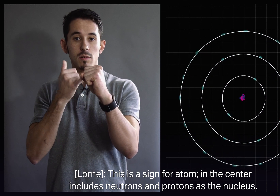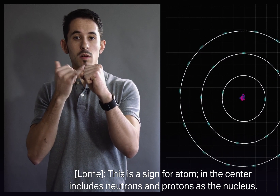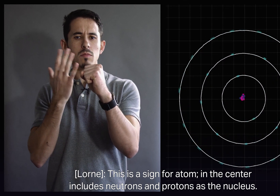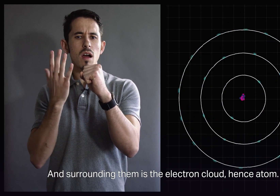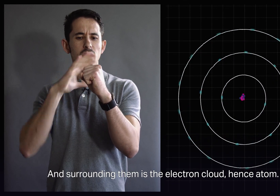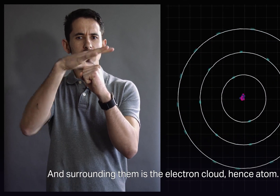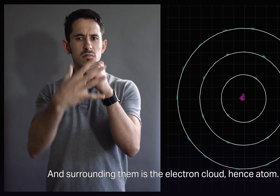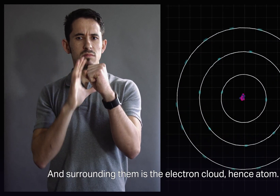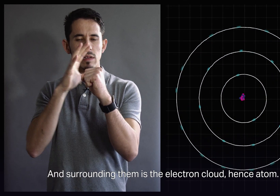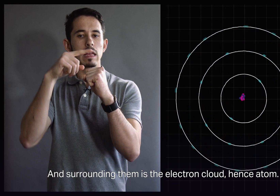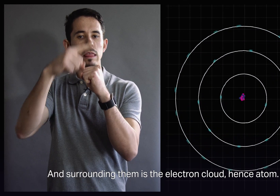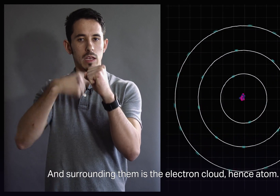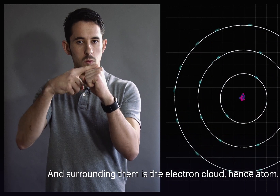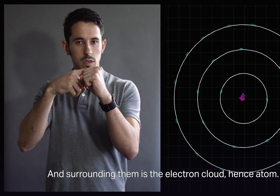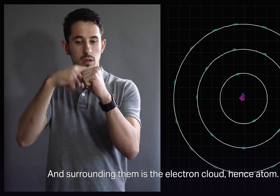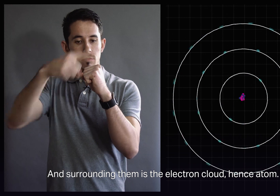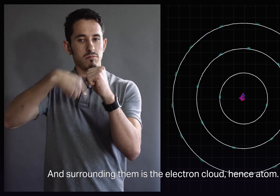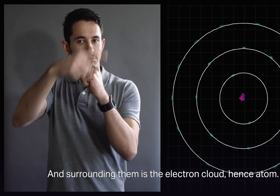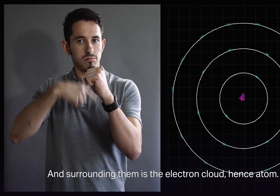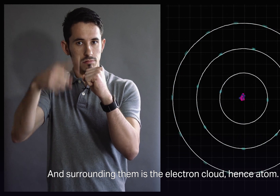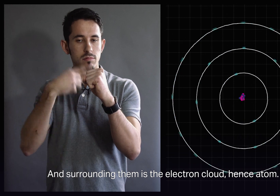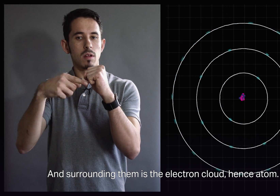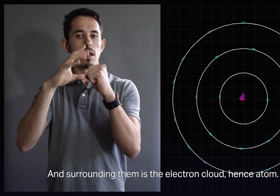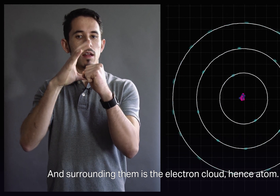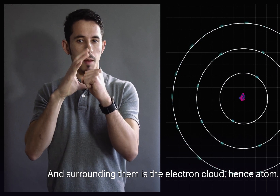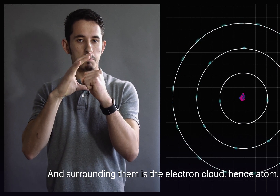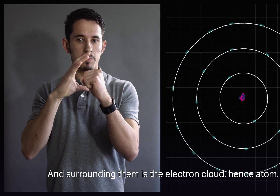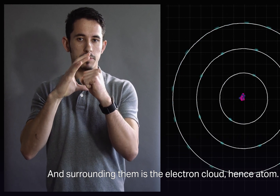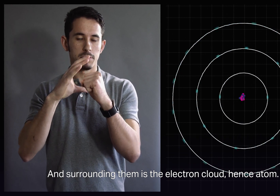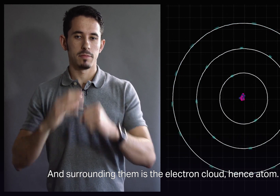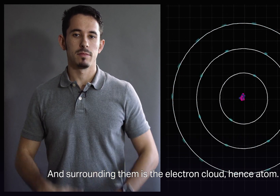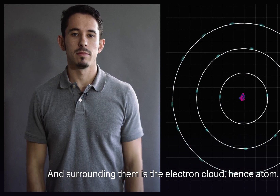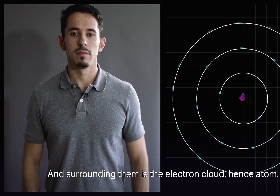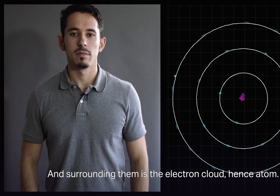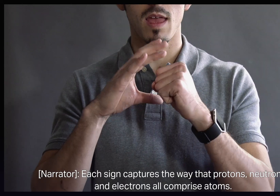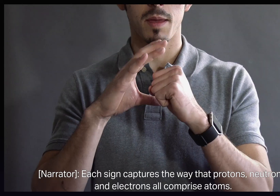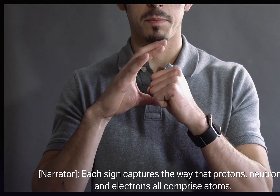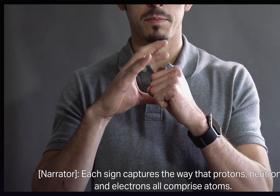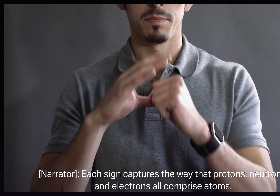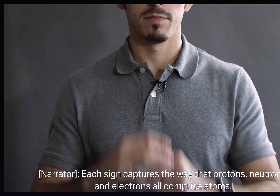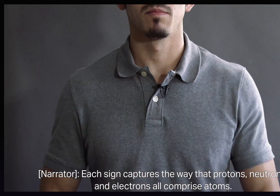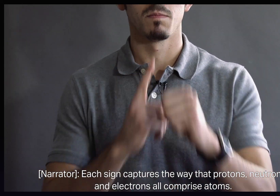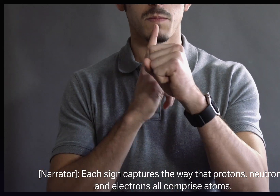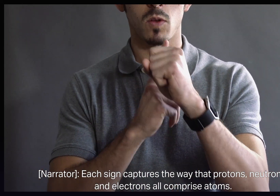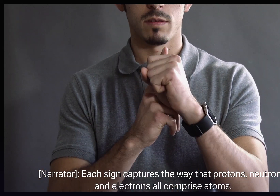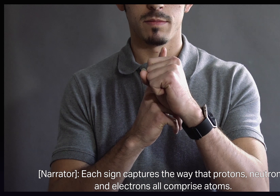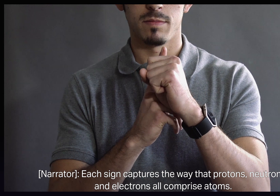And surrounding them is the electron cloud, hence atom. Each sign captures the way that protons,